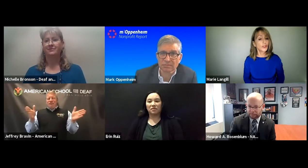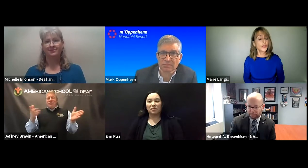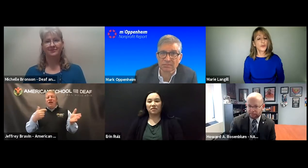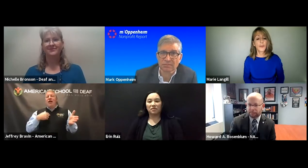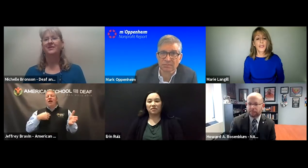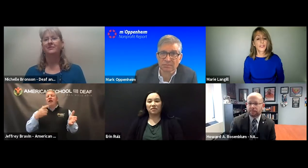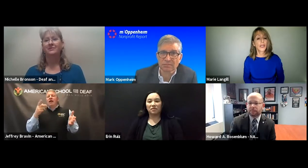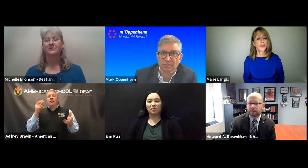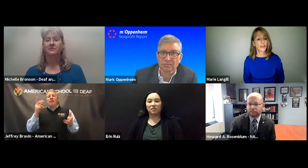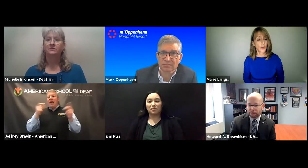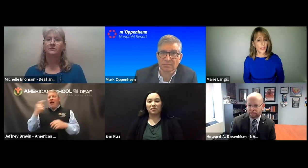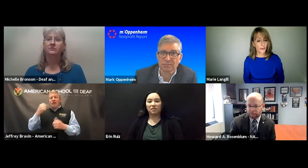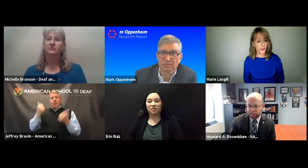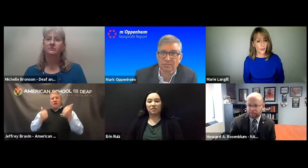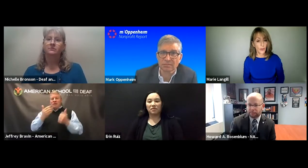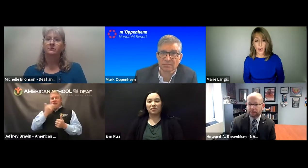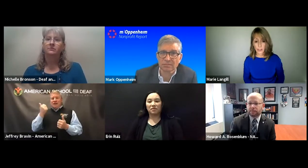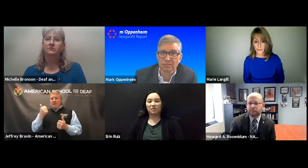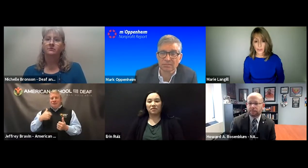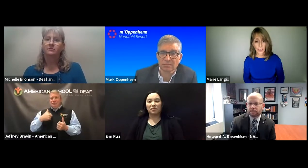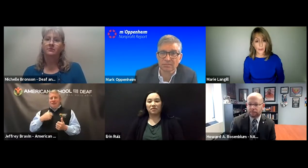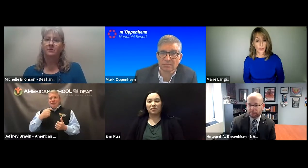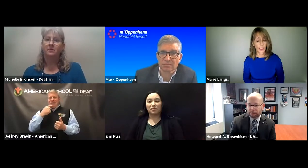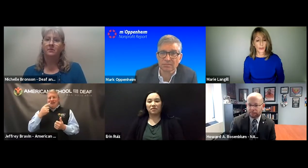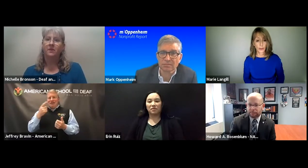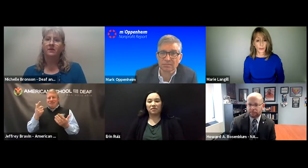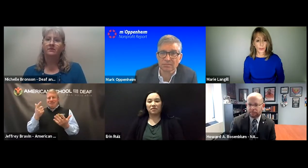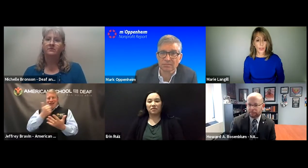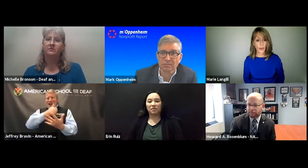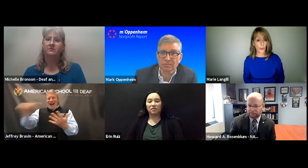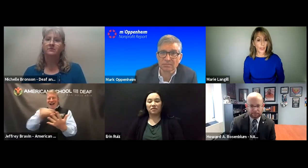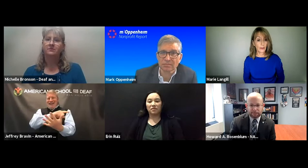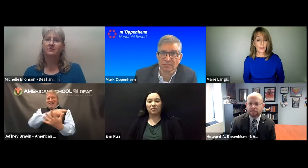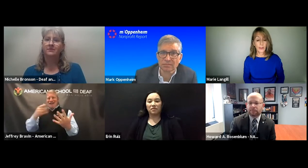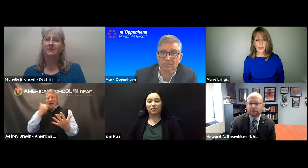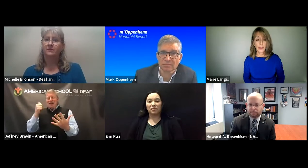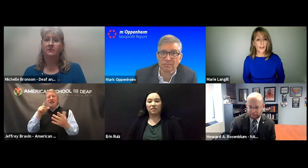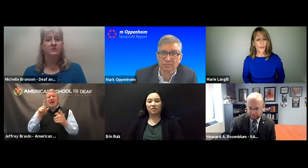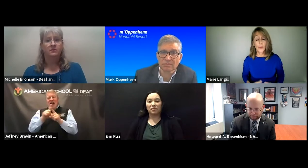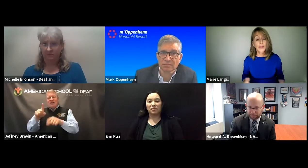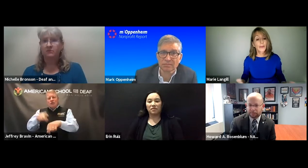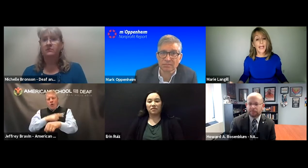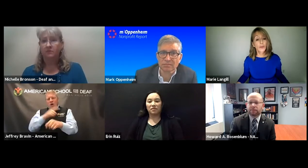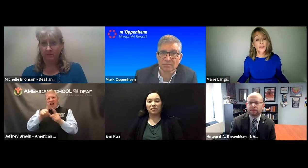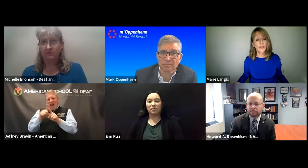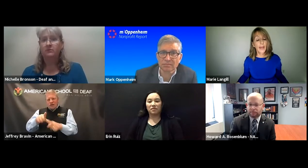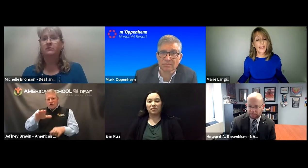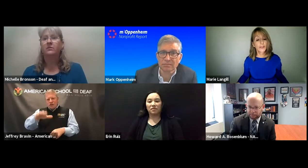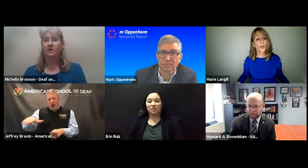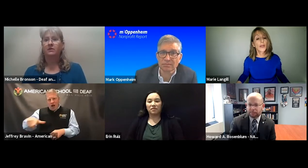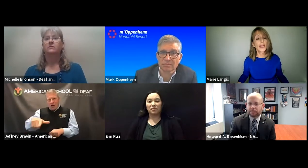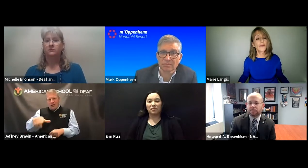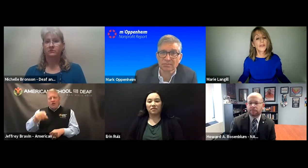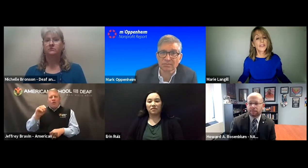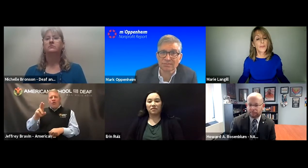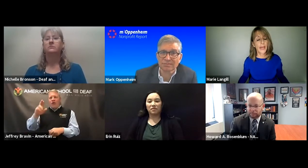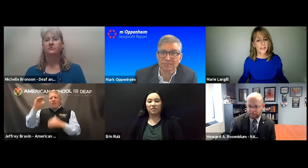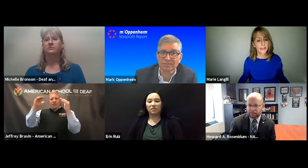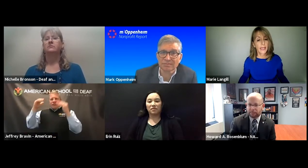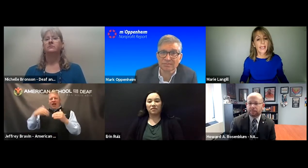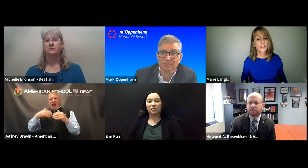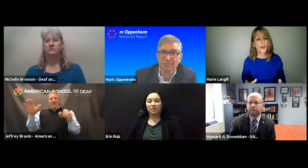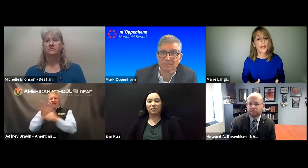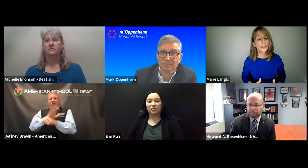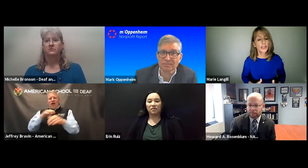There's cued speech. There's quite a few different languages that are used. Well, people ask, what is the best? Whatever is